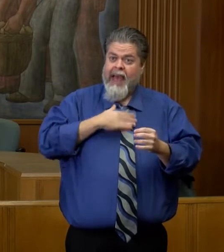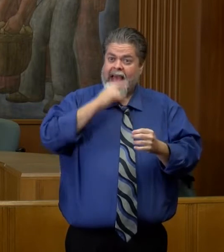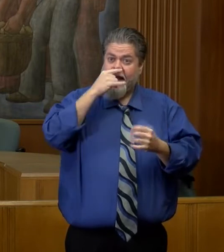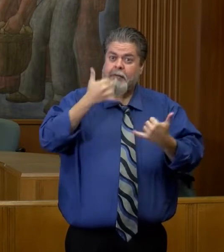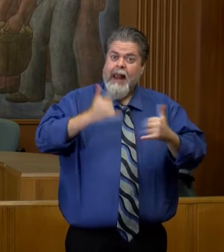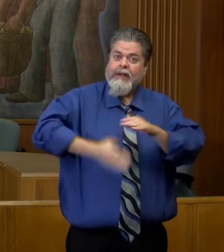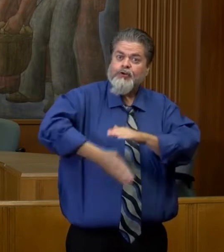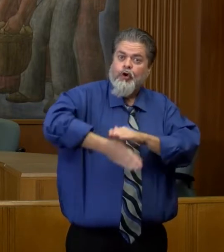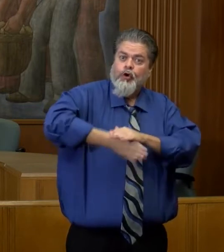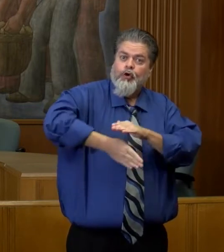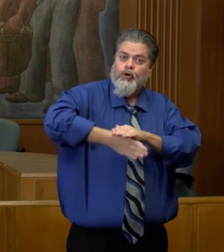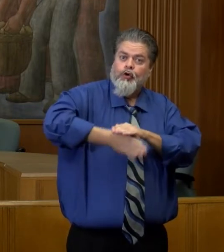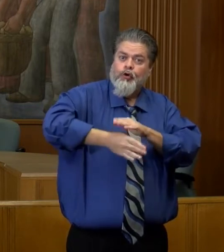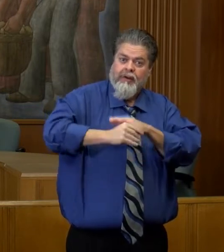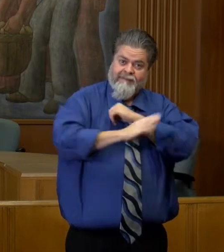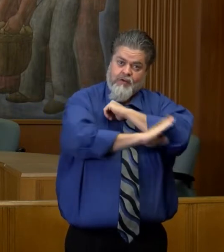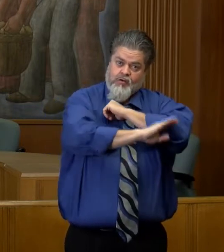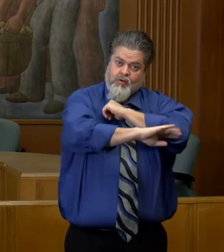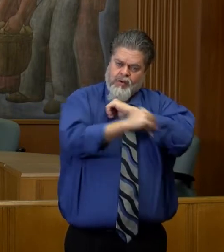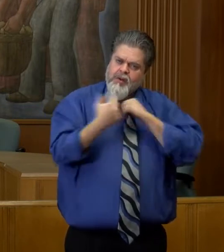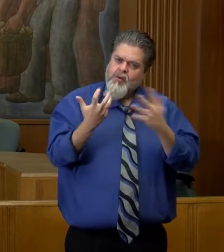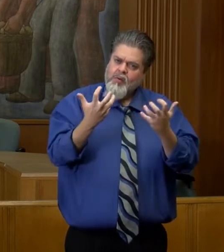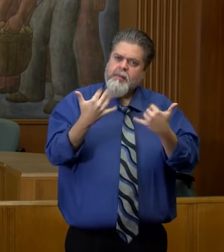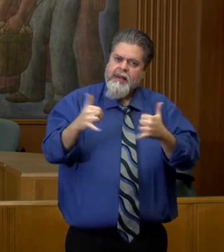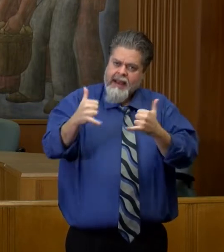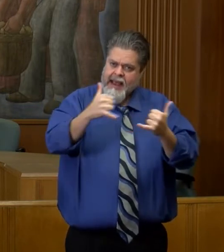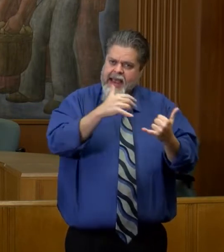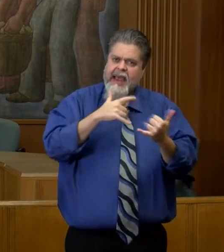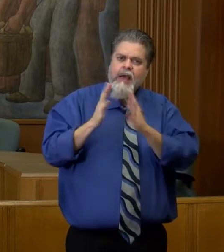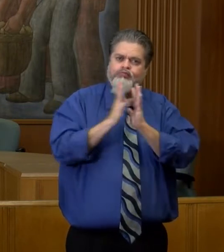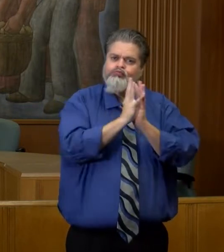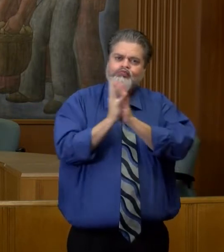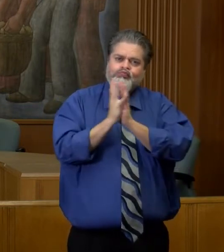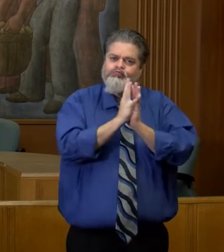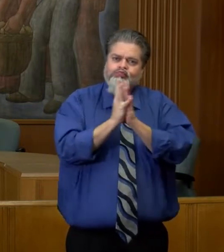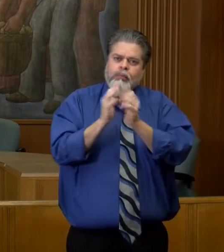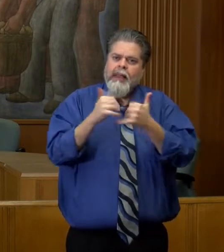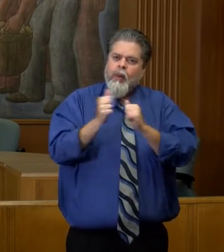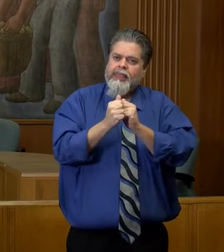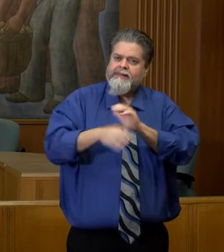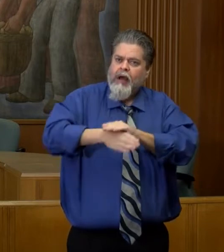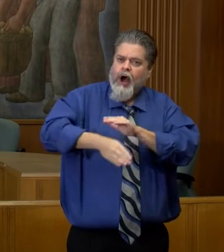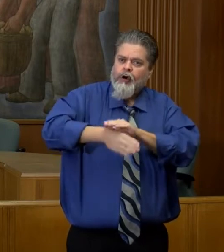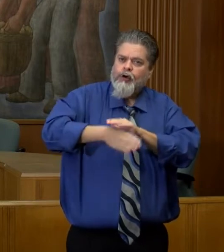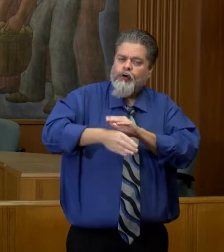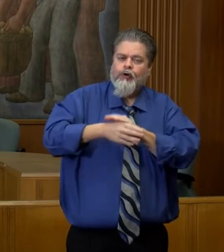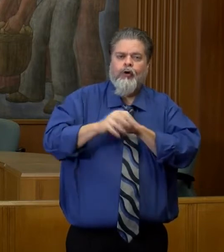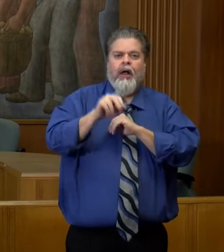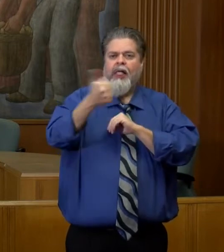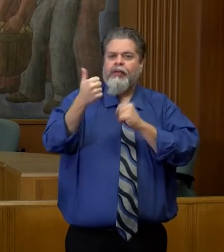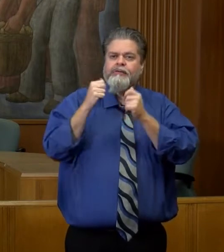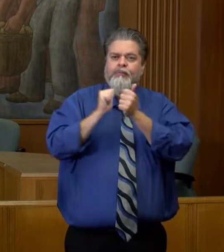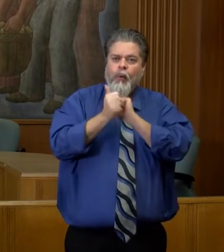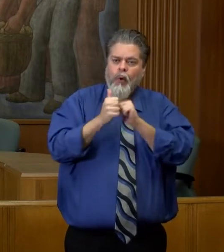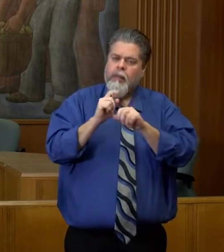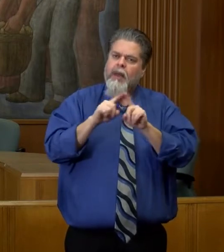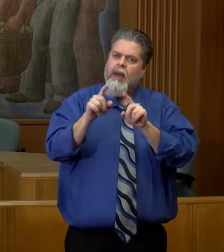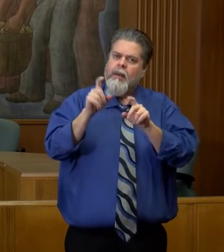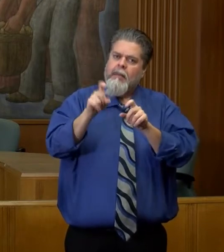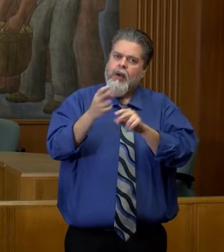this fall. I want them to be able to continue doing activities like that as long as we all do them safely.